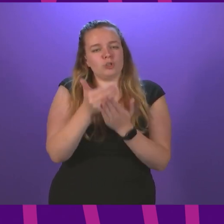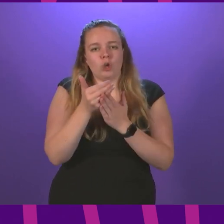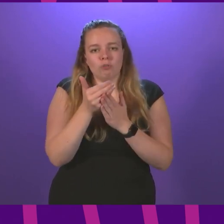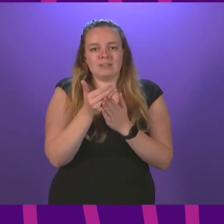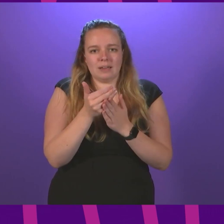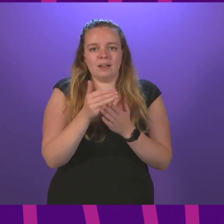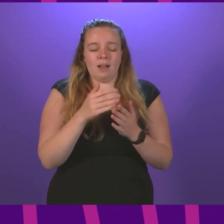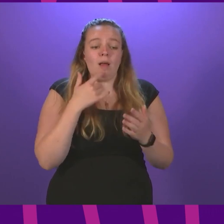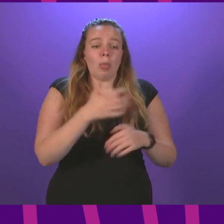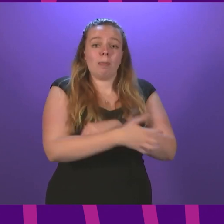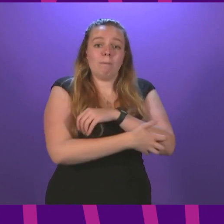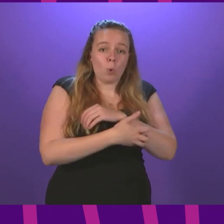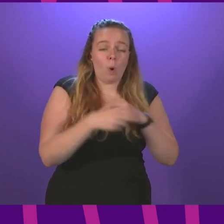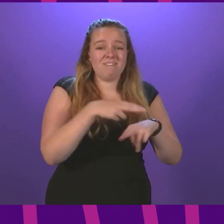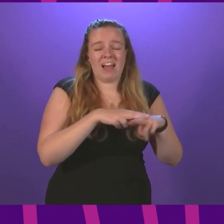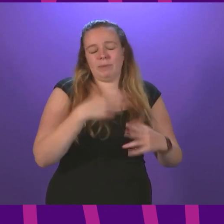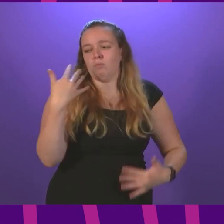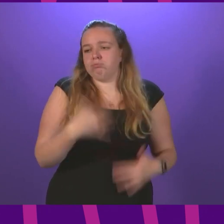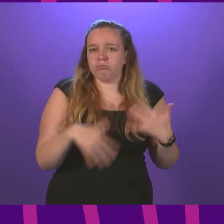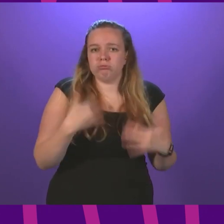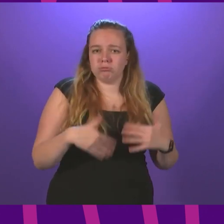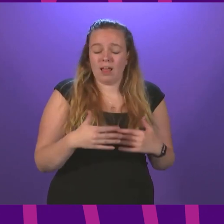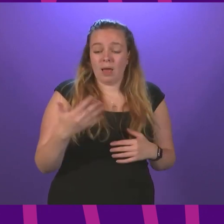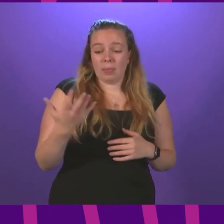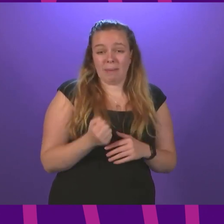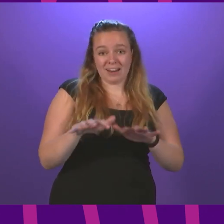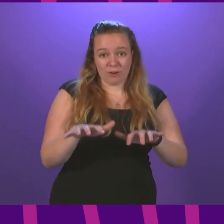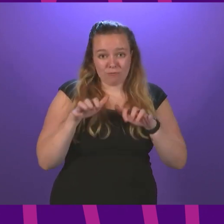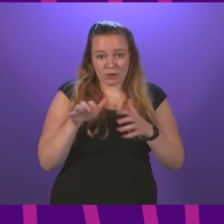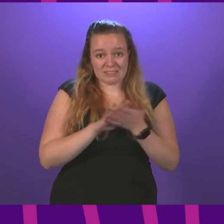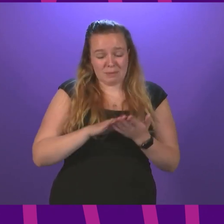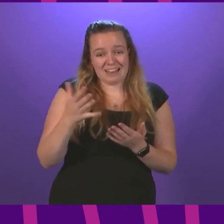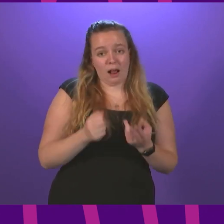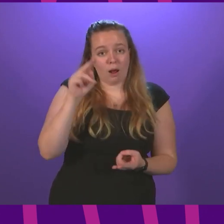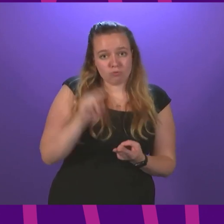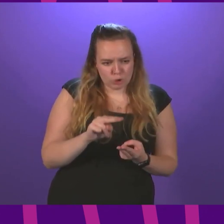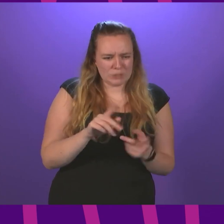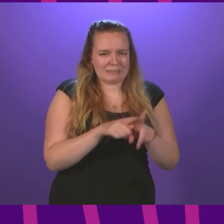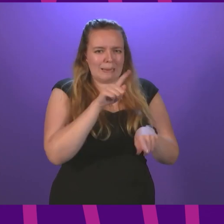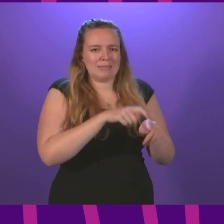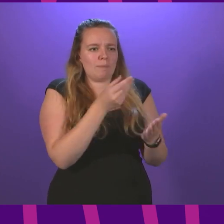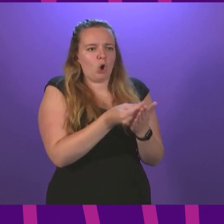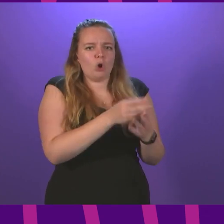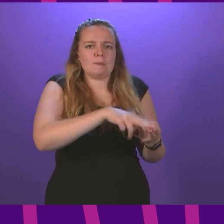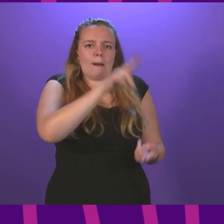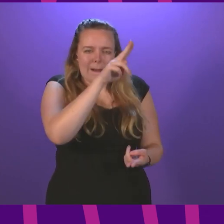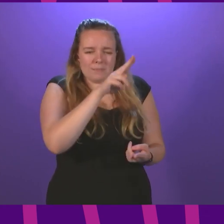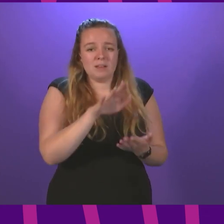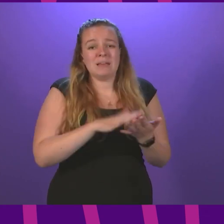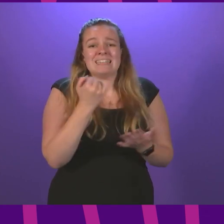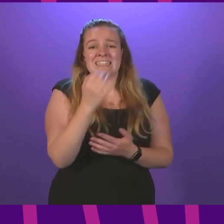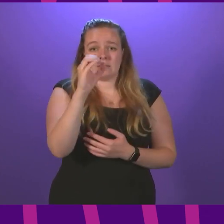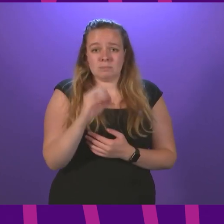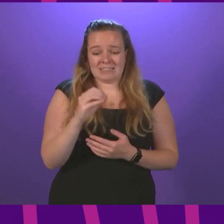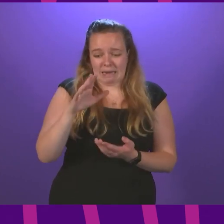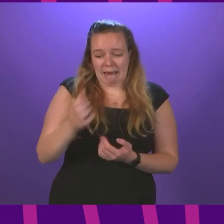hitting poorest families hardest. The benefit freeze, which reduced incomes as costs were rising, cutting around 6% of overall